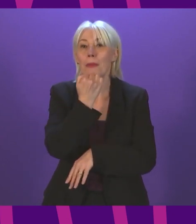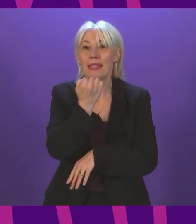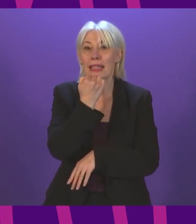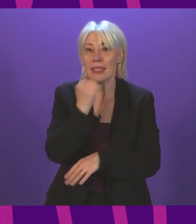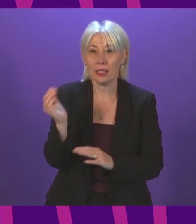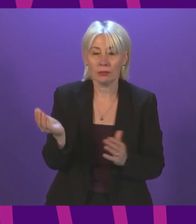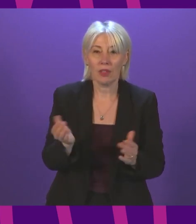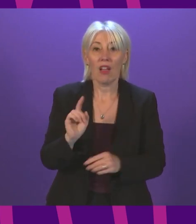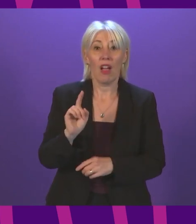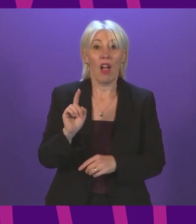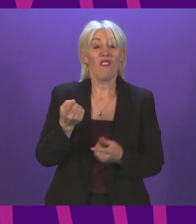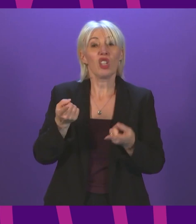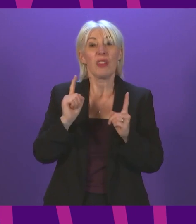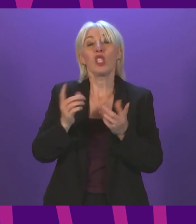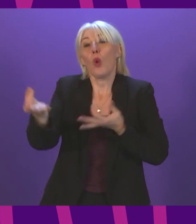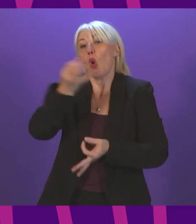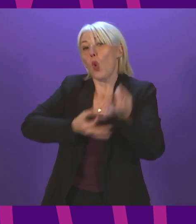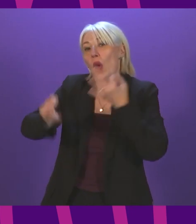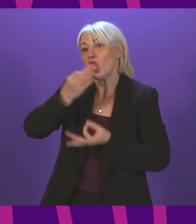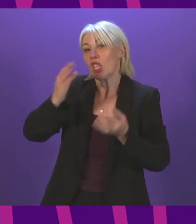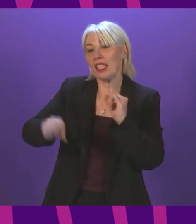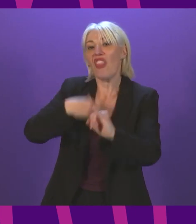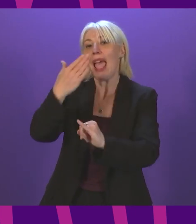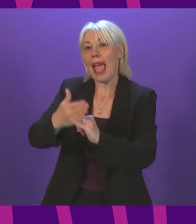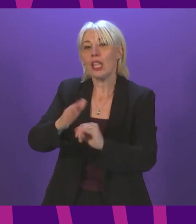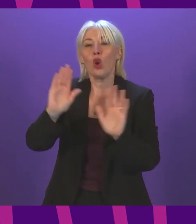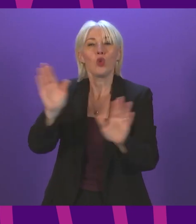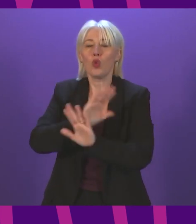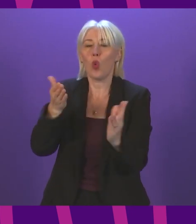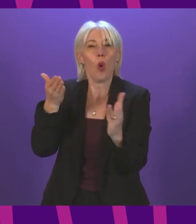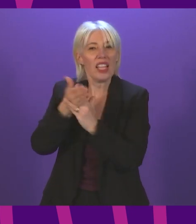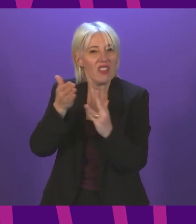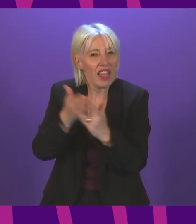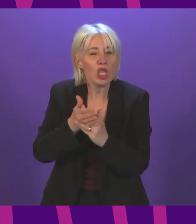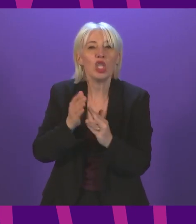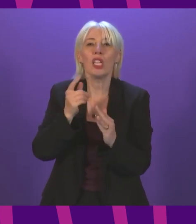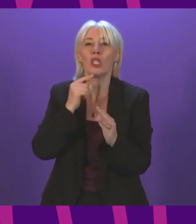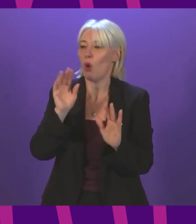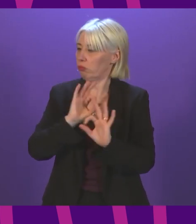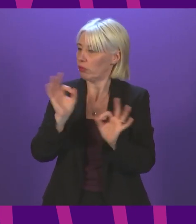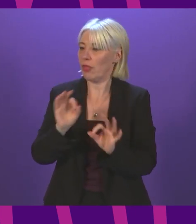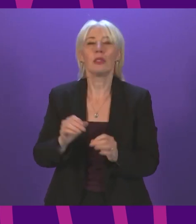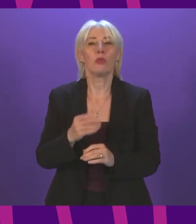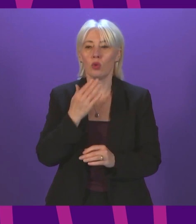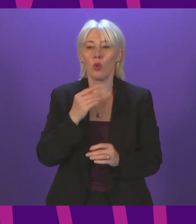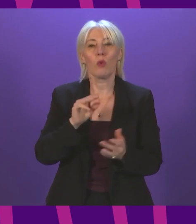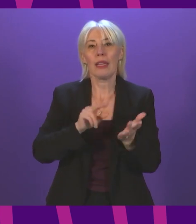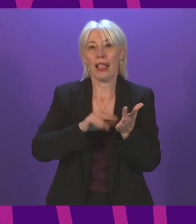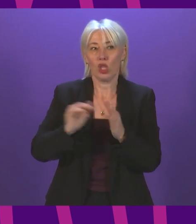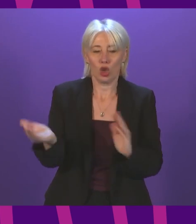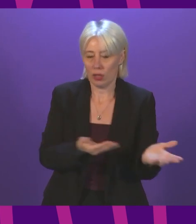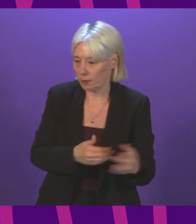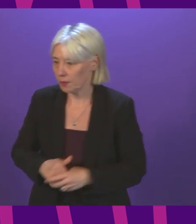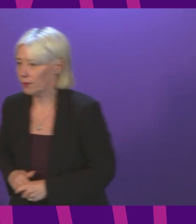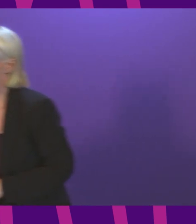The First Minister will take questions at the end of her statement, and so there should be no interventions or interruptions, and I call on Nicola Sturgeon.